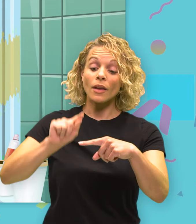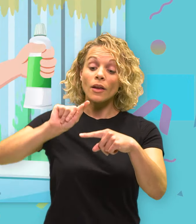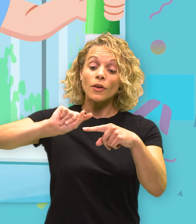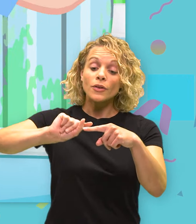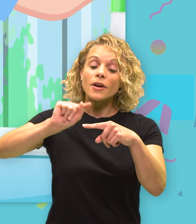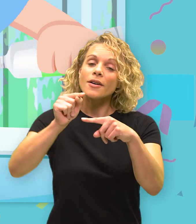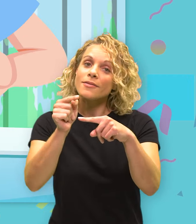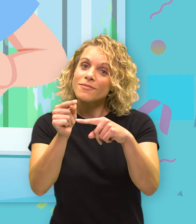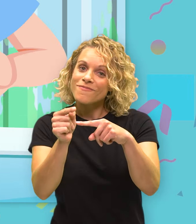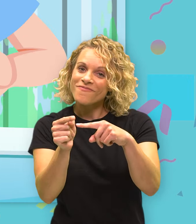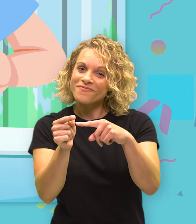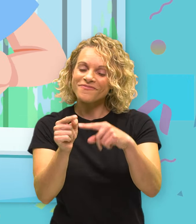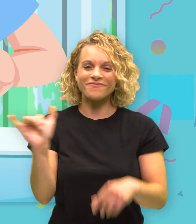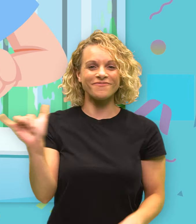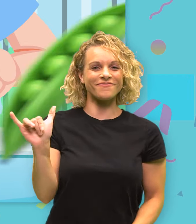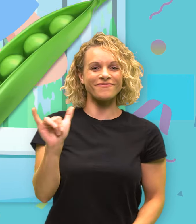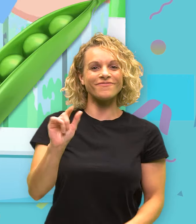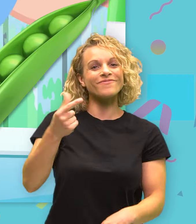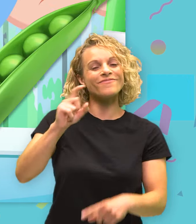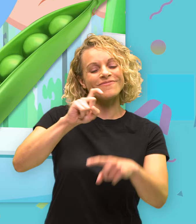Put on a dab about the size of a pea.